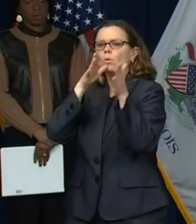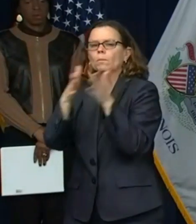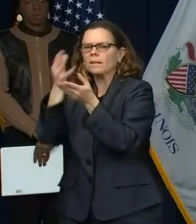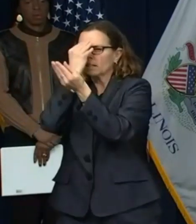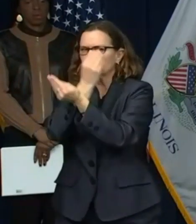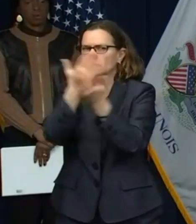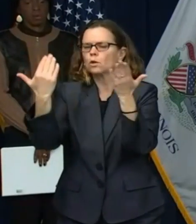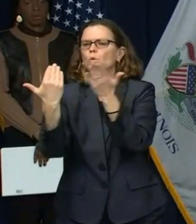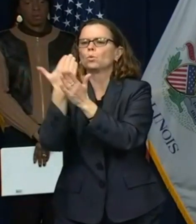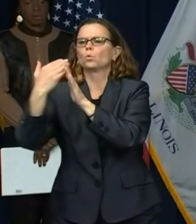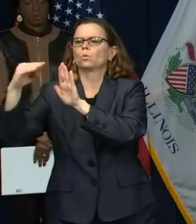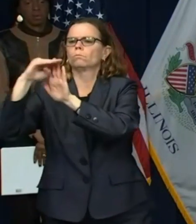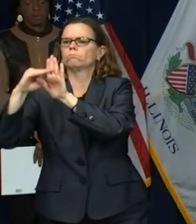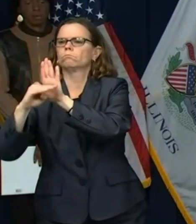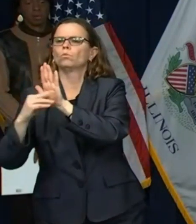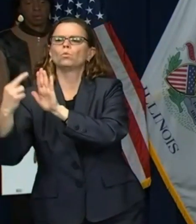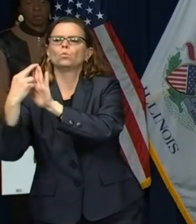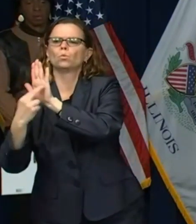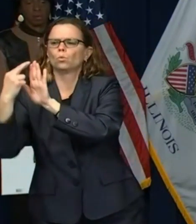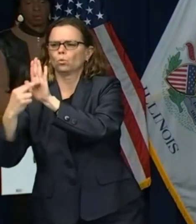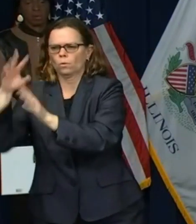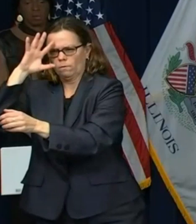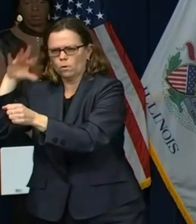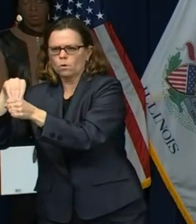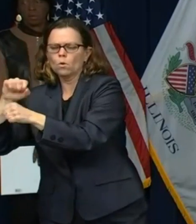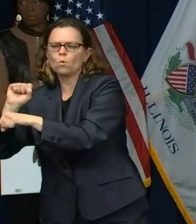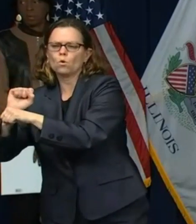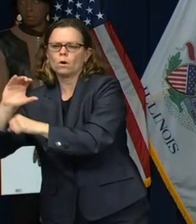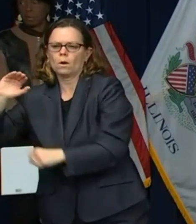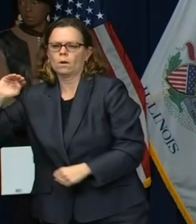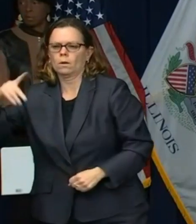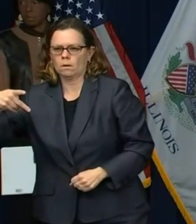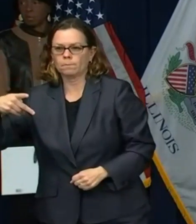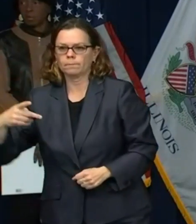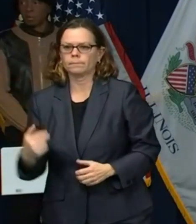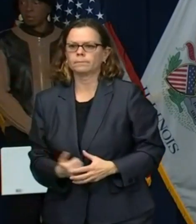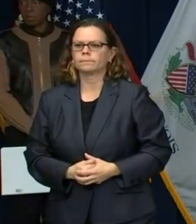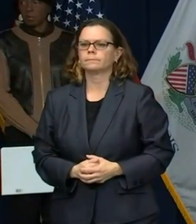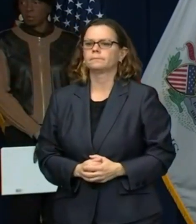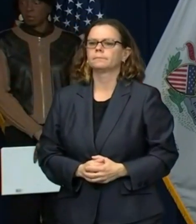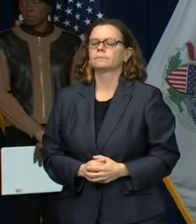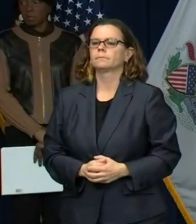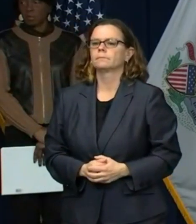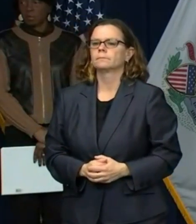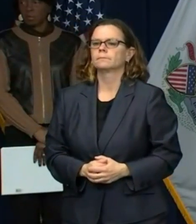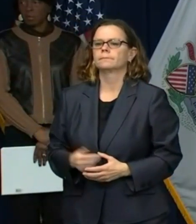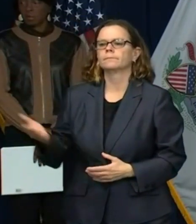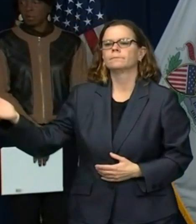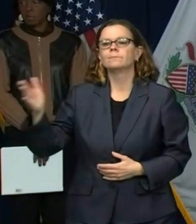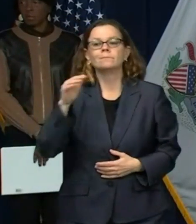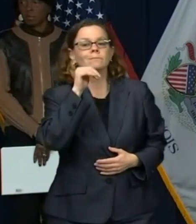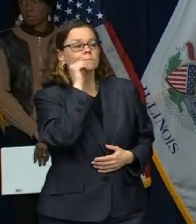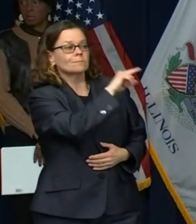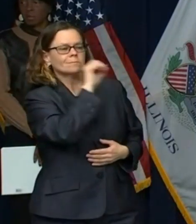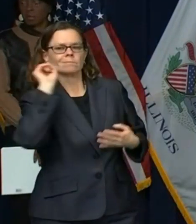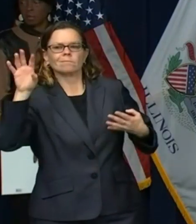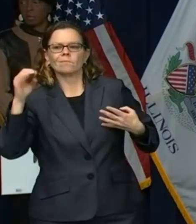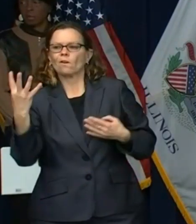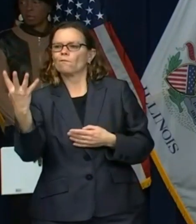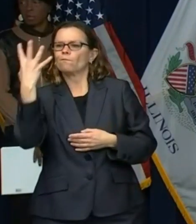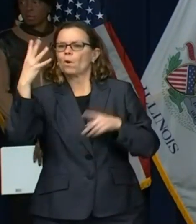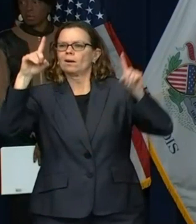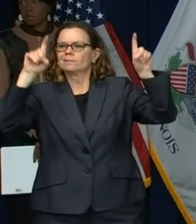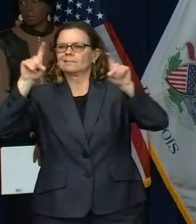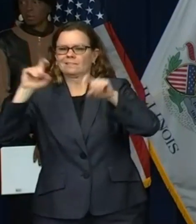Bruce Rushton at Illinois Times has two questions. Yesterday, you announced four test sites in Springfield. Today, there remain no Springfield area